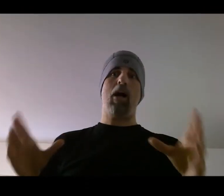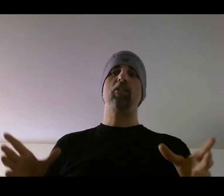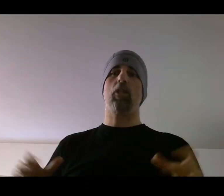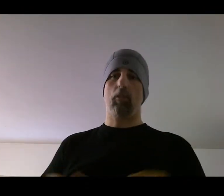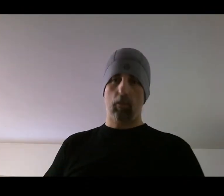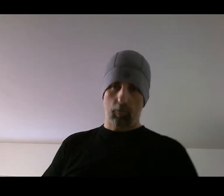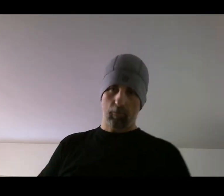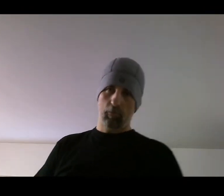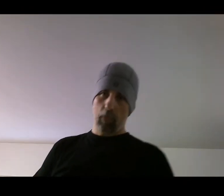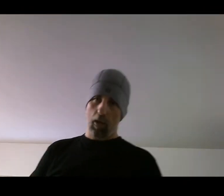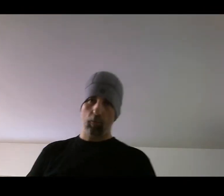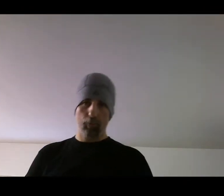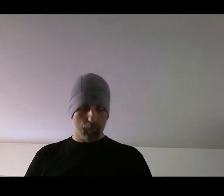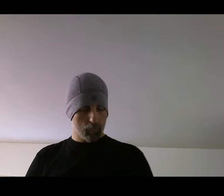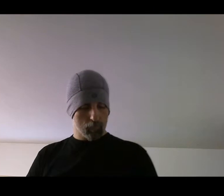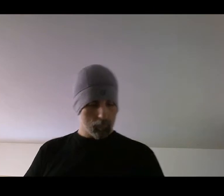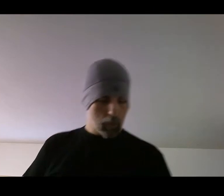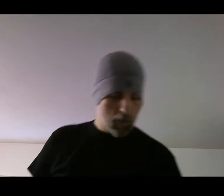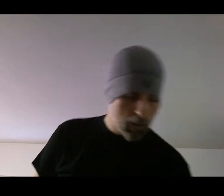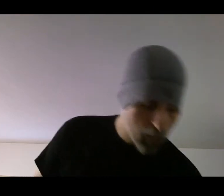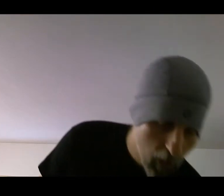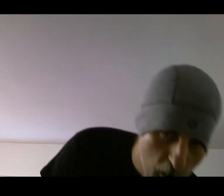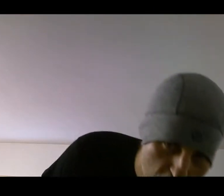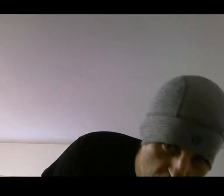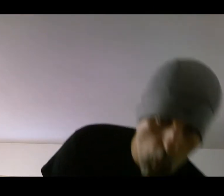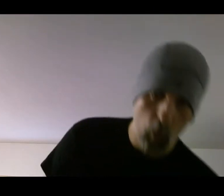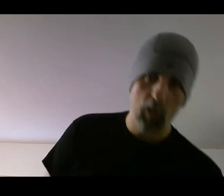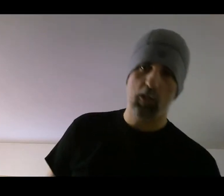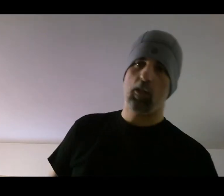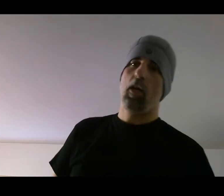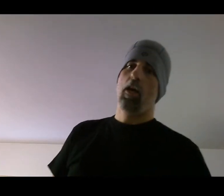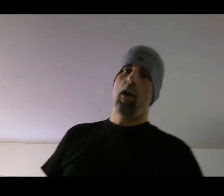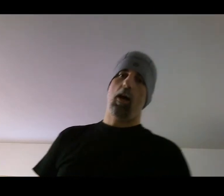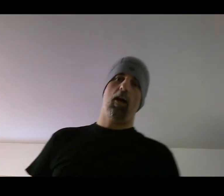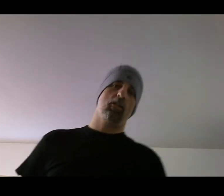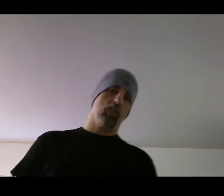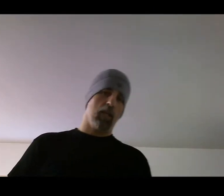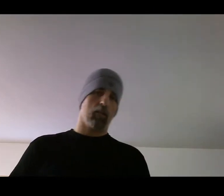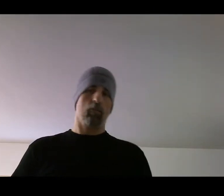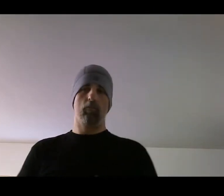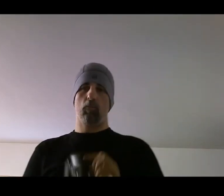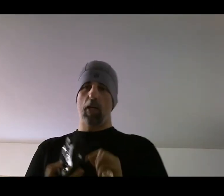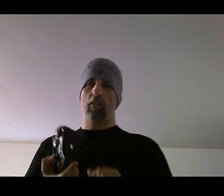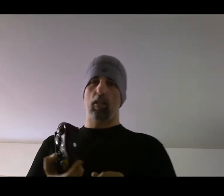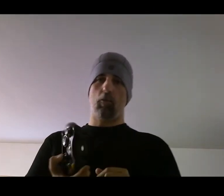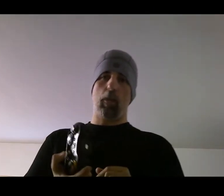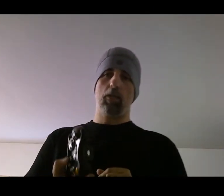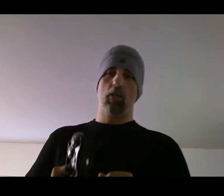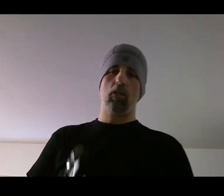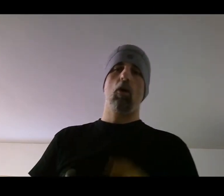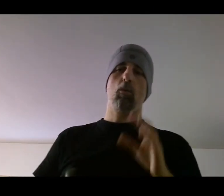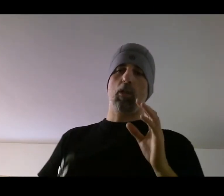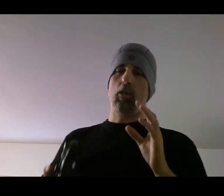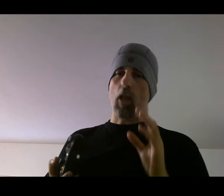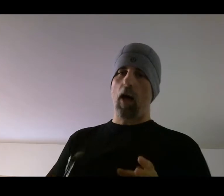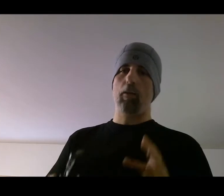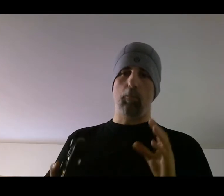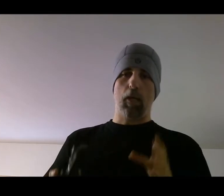Punches. Now, I think four's, uh, stick, right stick for punches was a lot better